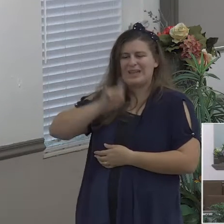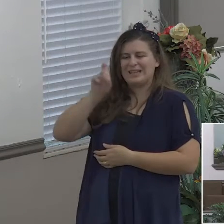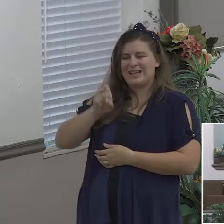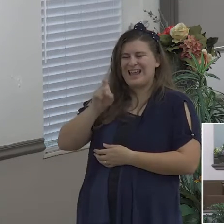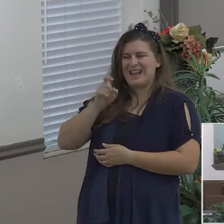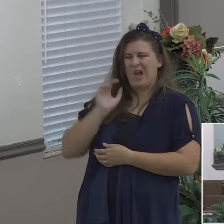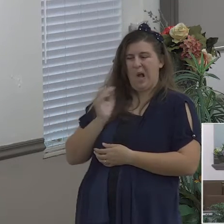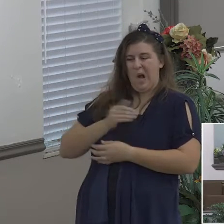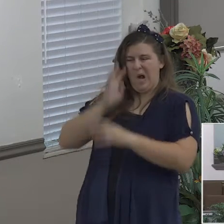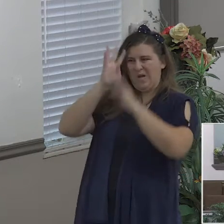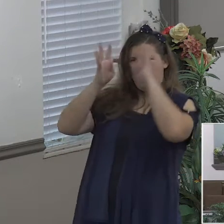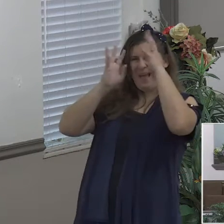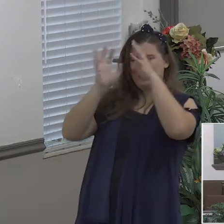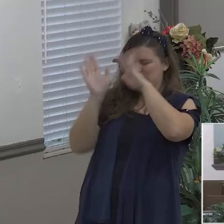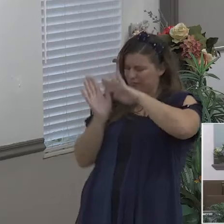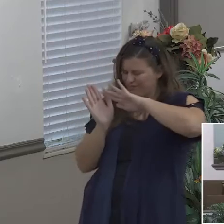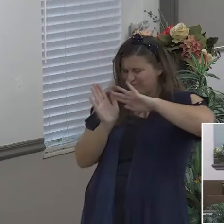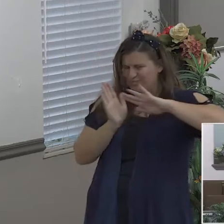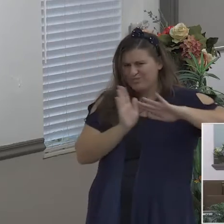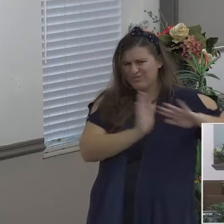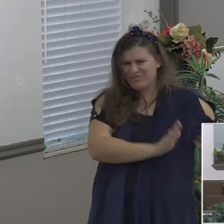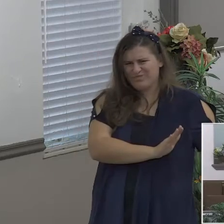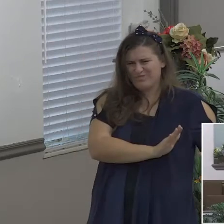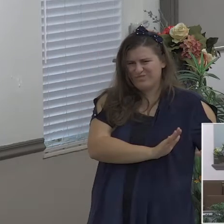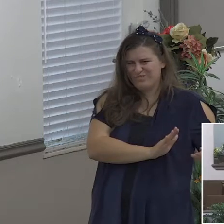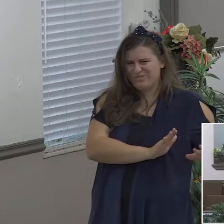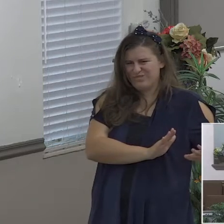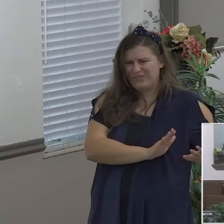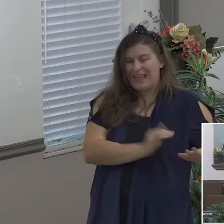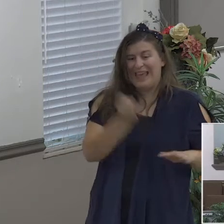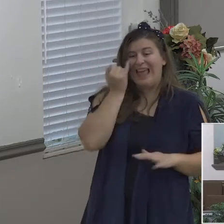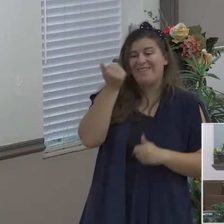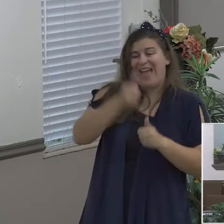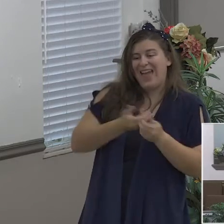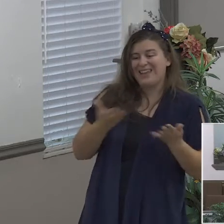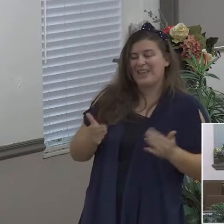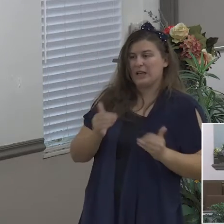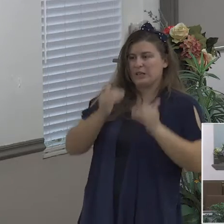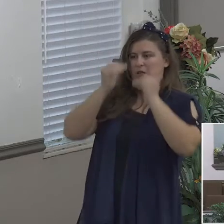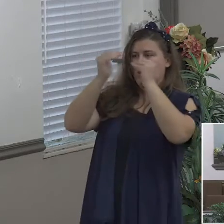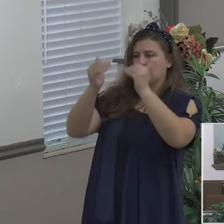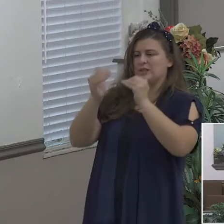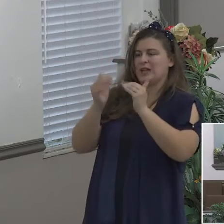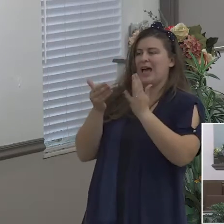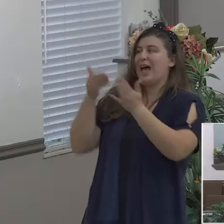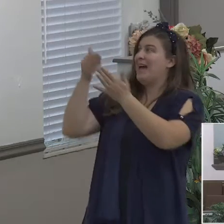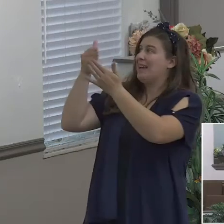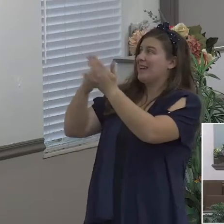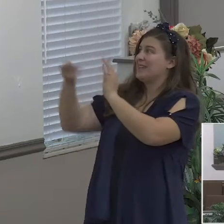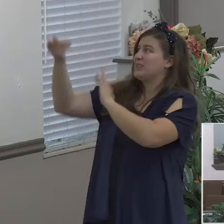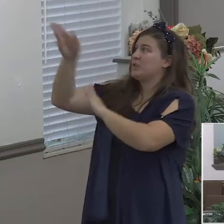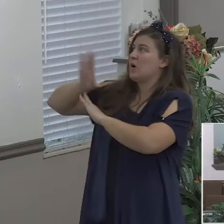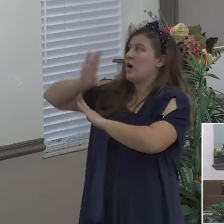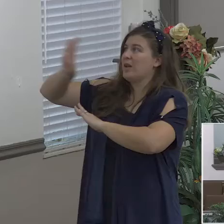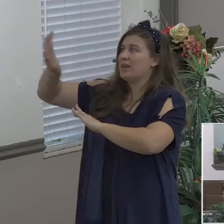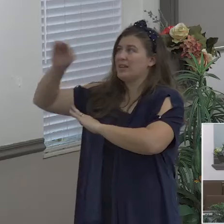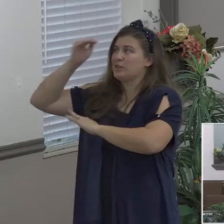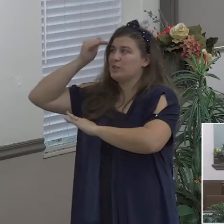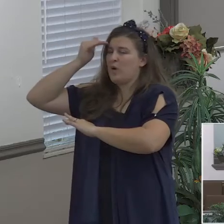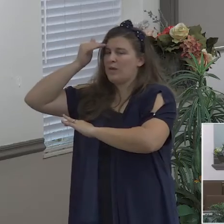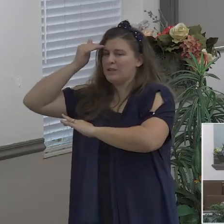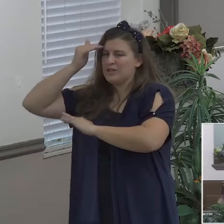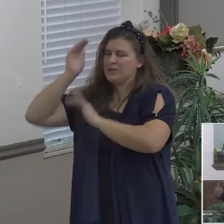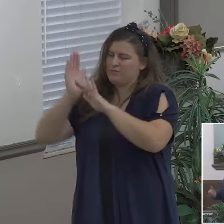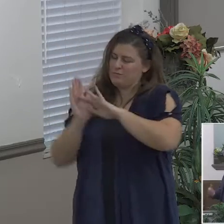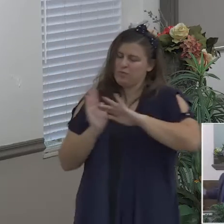against the knowledge of God do you know what Satan does in the midst of our trouble